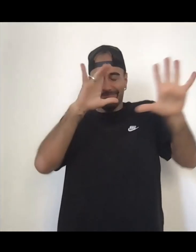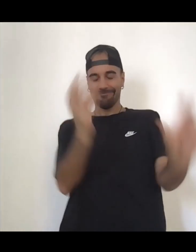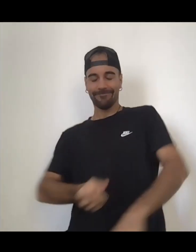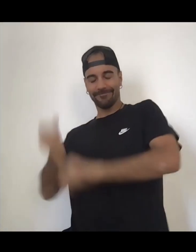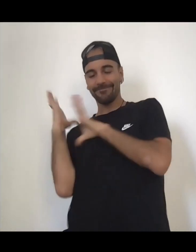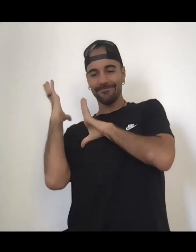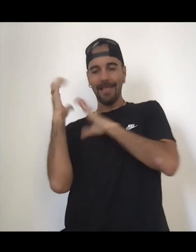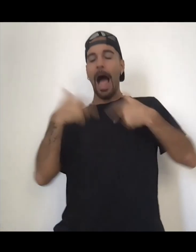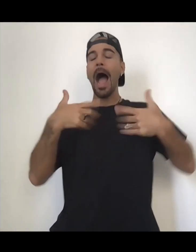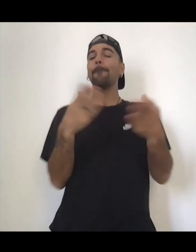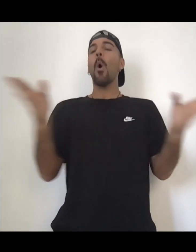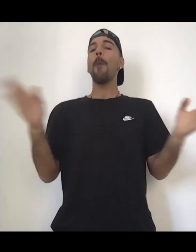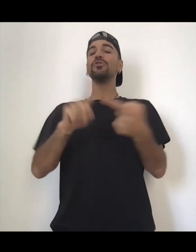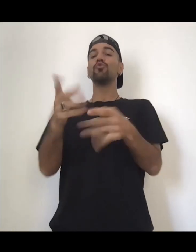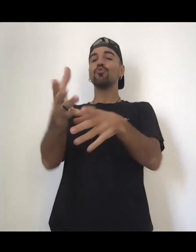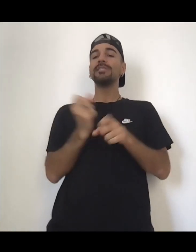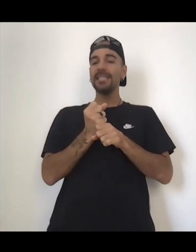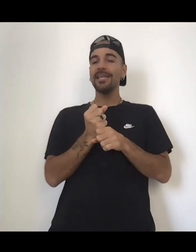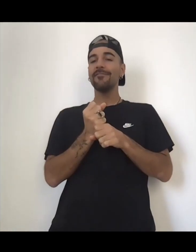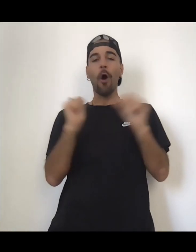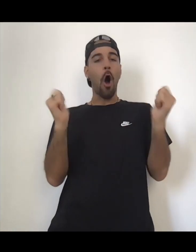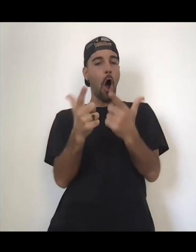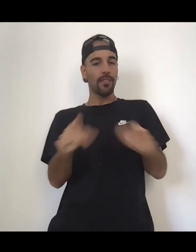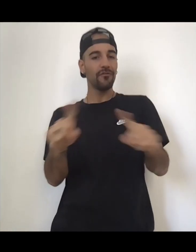So, yeah, you've got to create this connection with self.